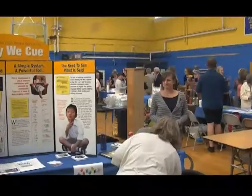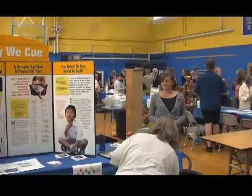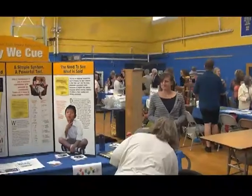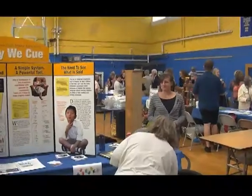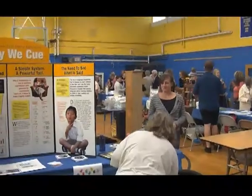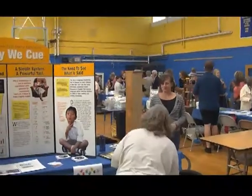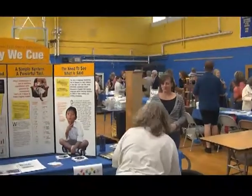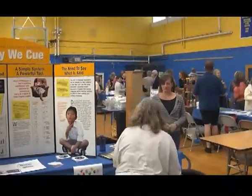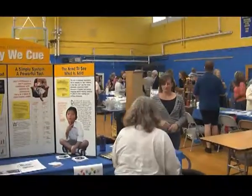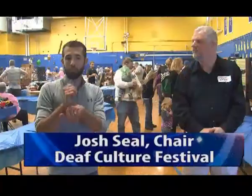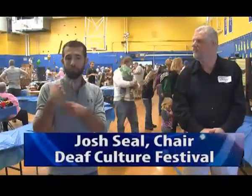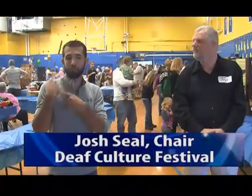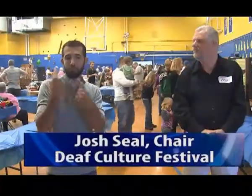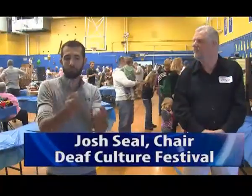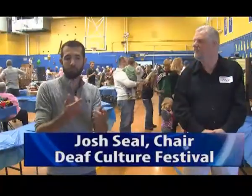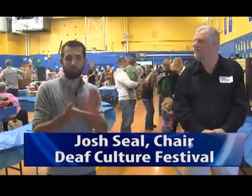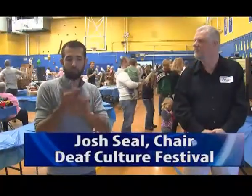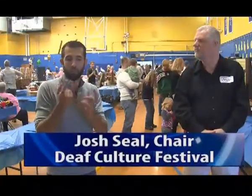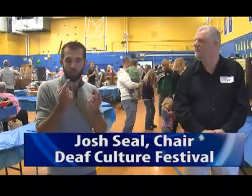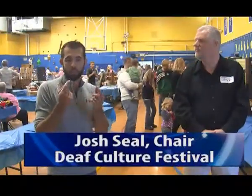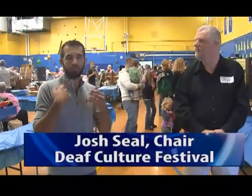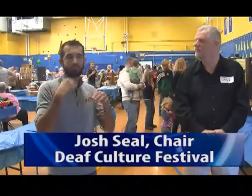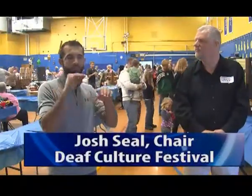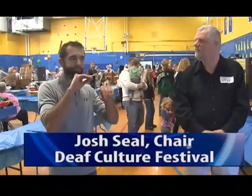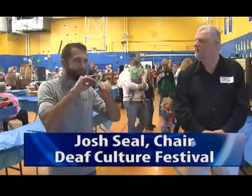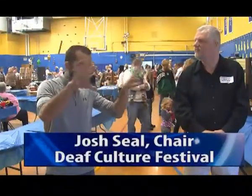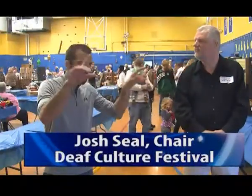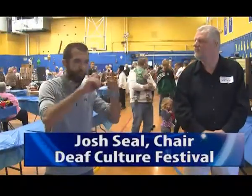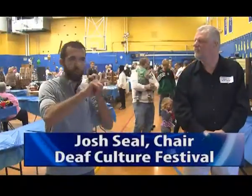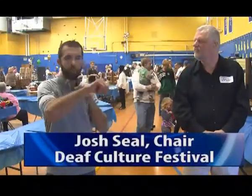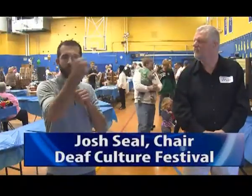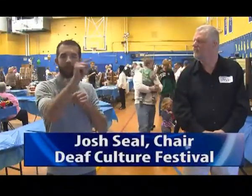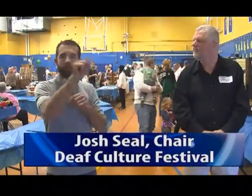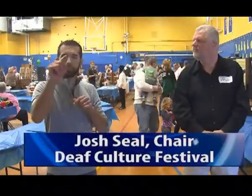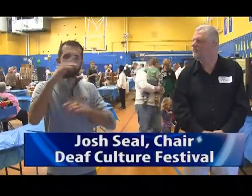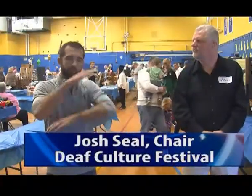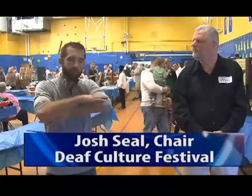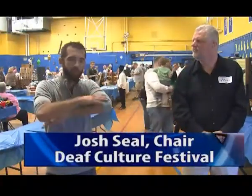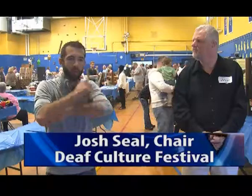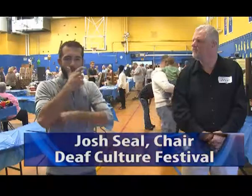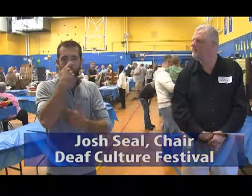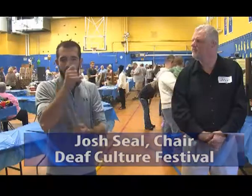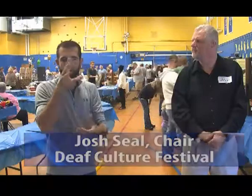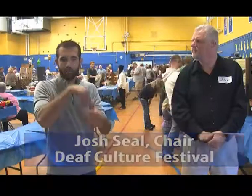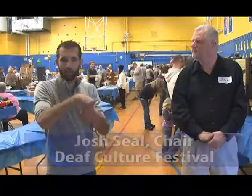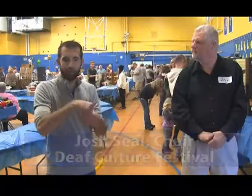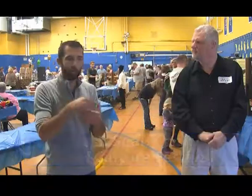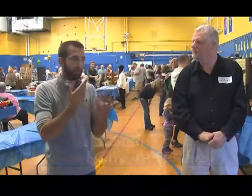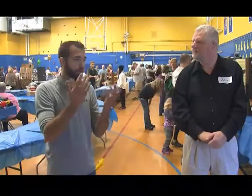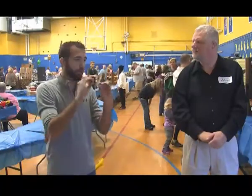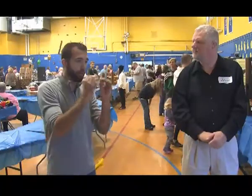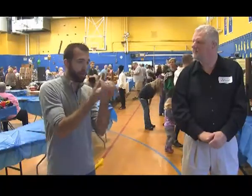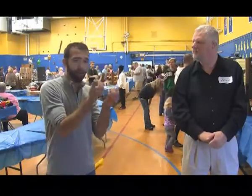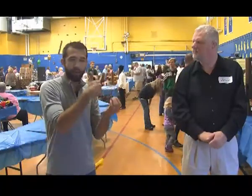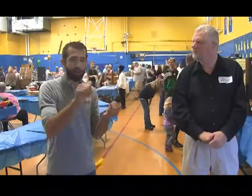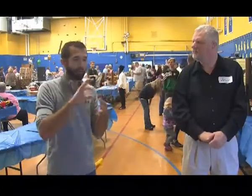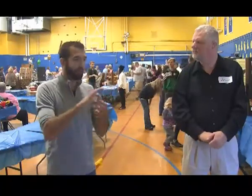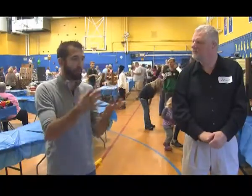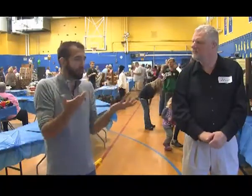Saturday of that week. My job here is the coordinator of the Deaf Culture Festival. And I work within the community to